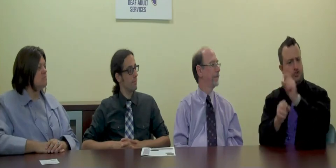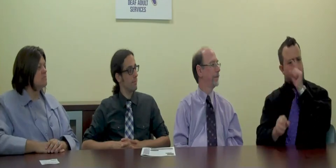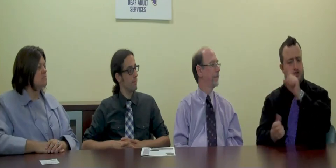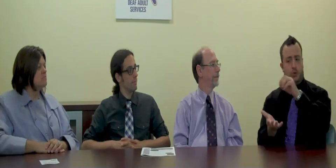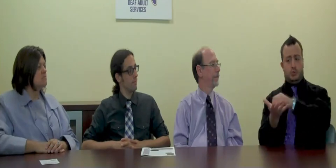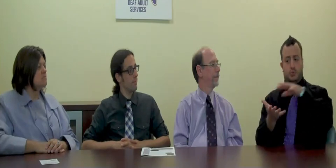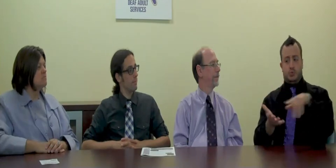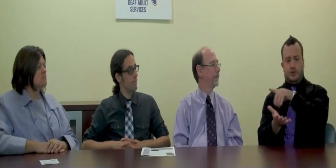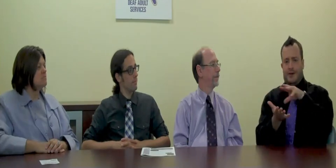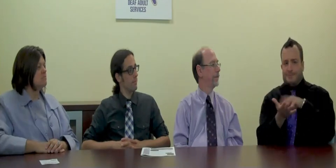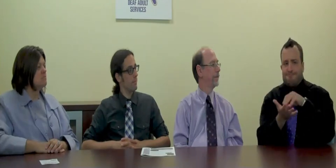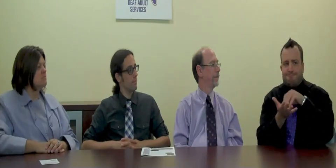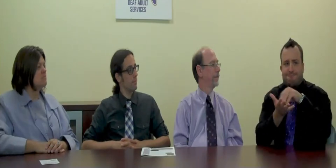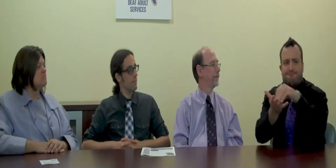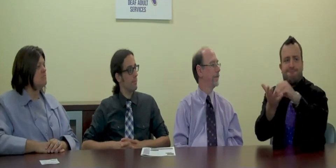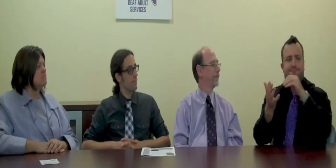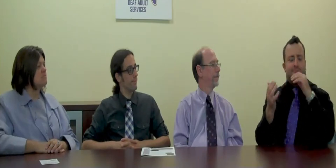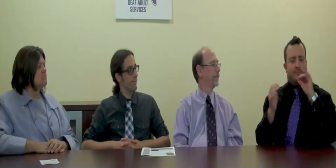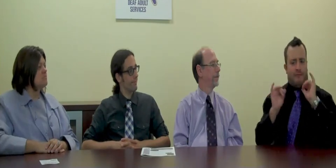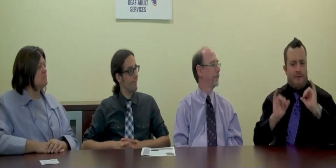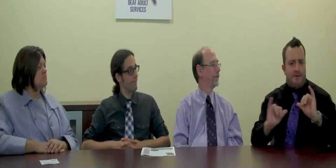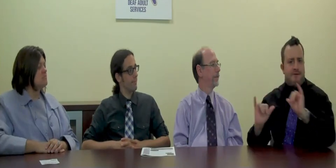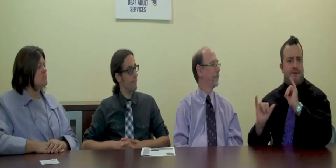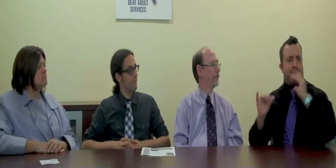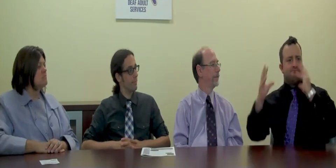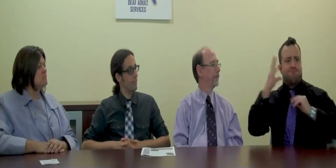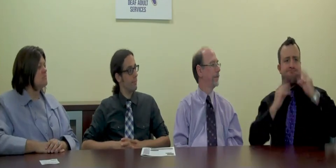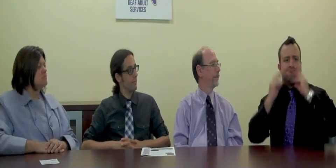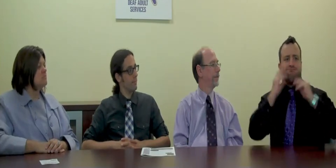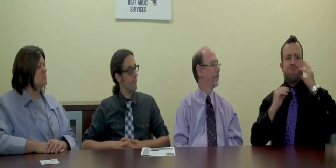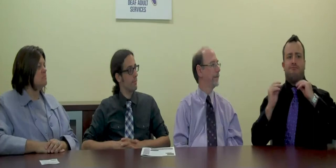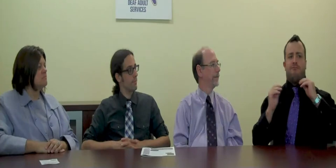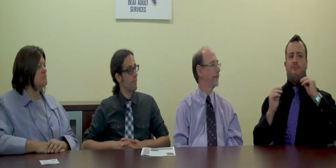The classes are tailored to build students' sign language experience.